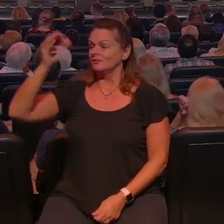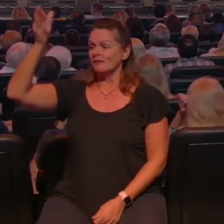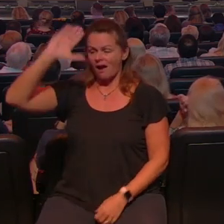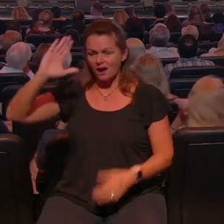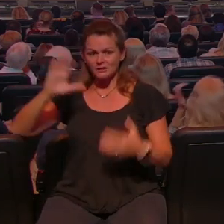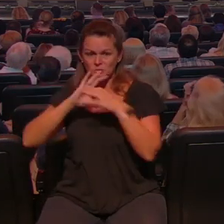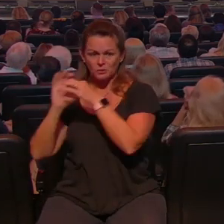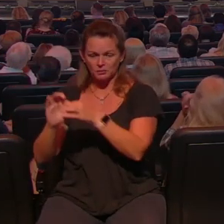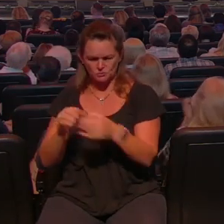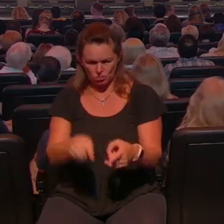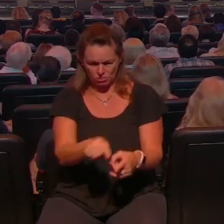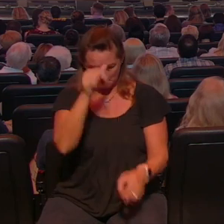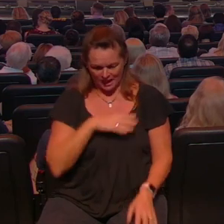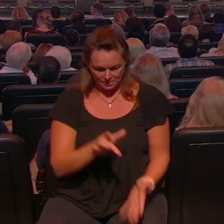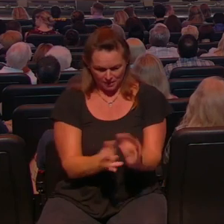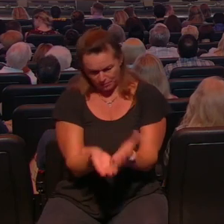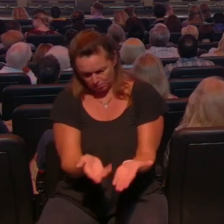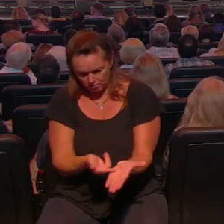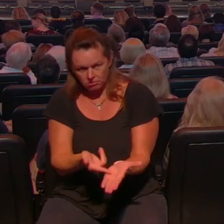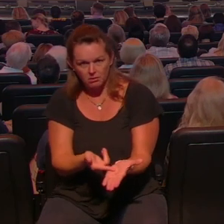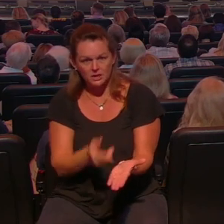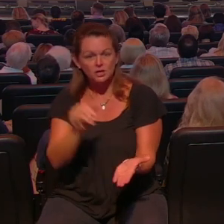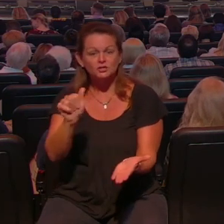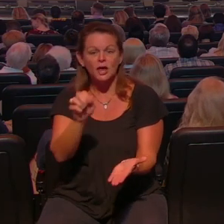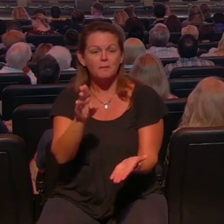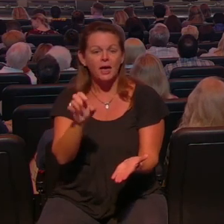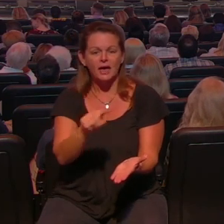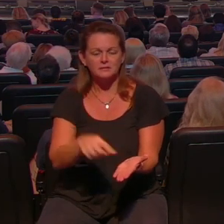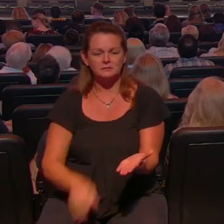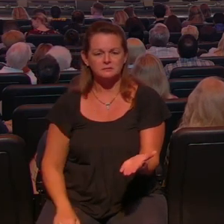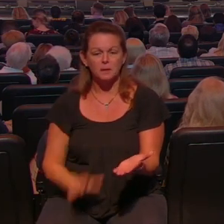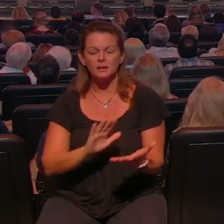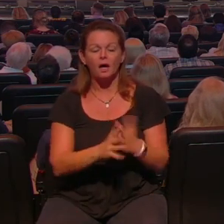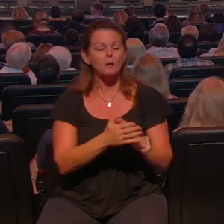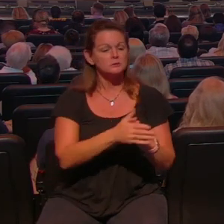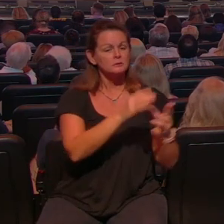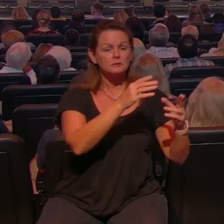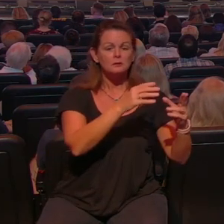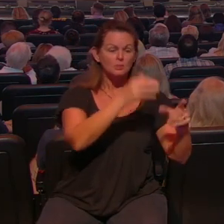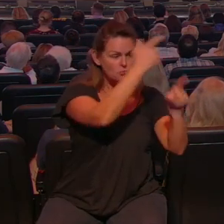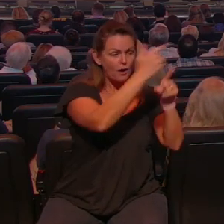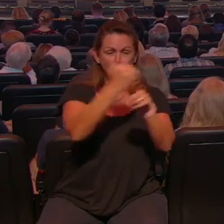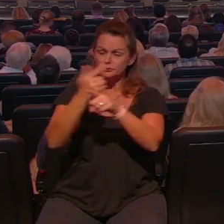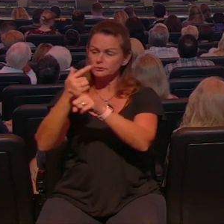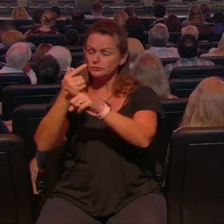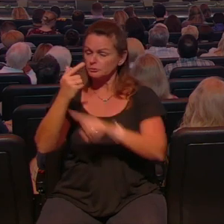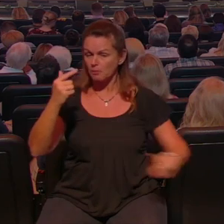man in the Bible and here's what the Bible calls him more honorable and yet his prayer was would you